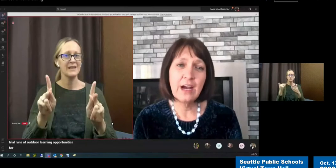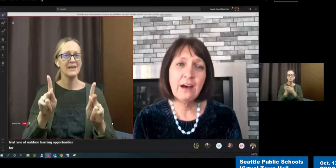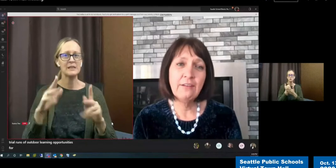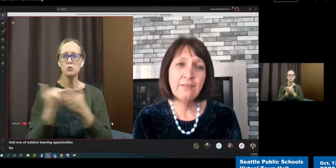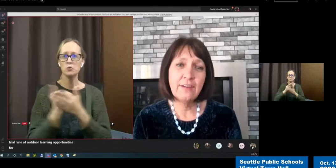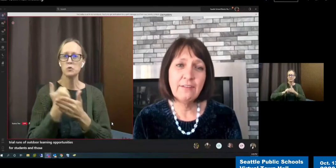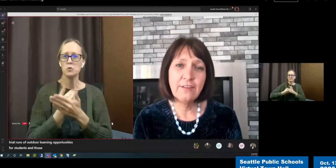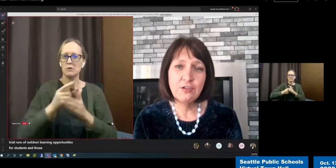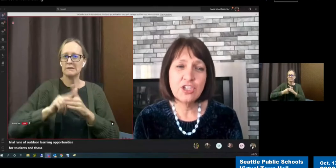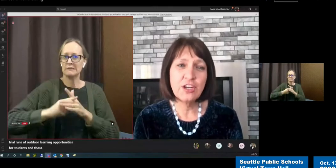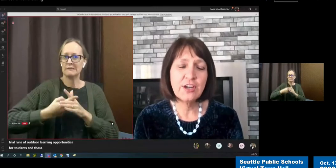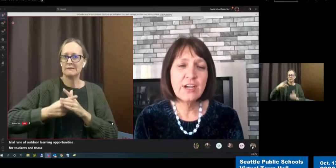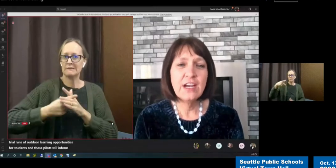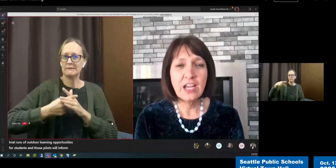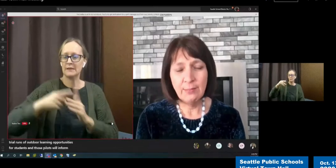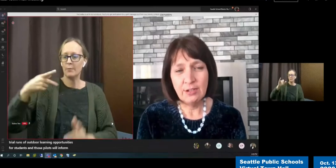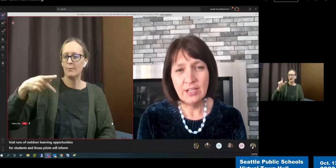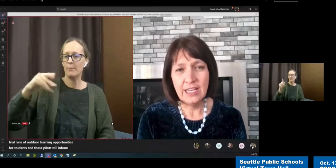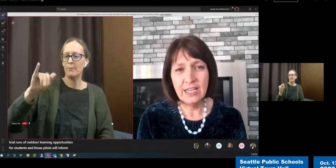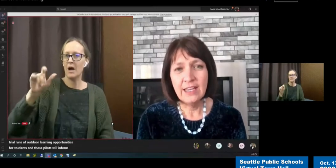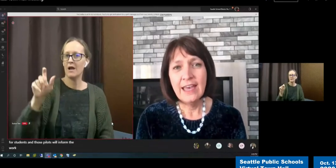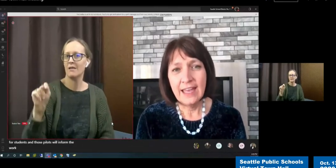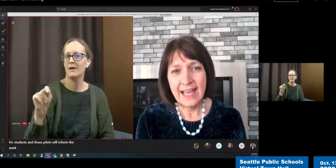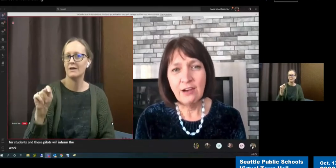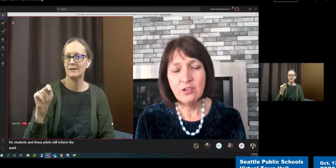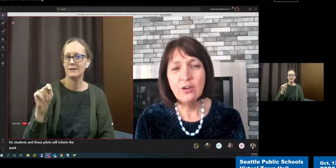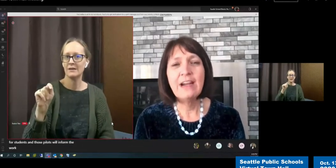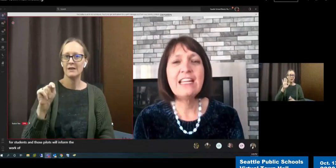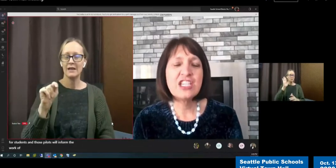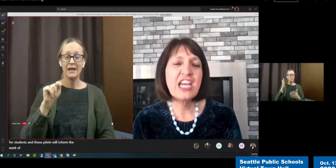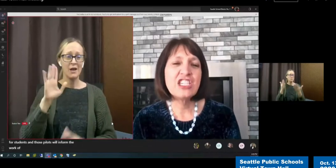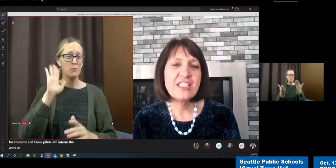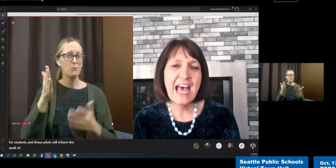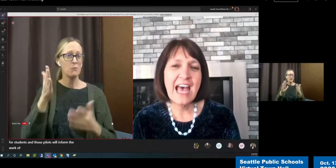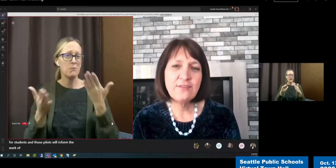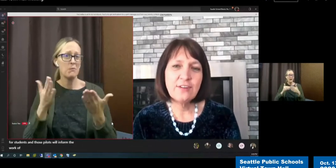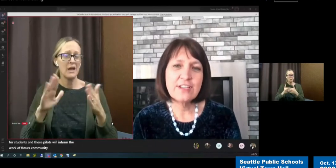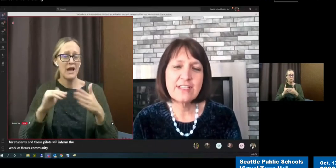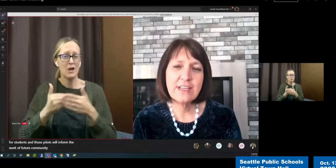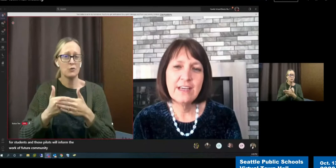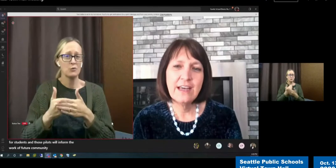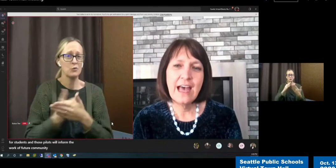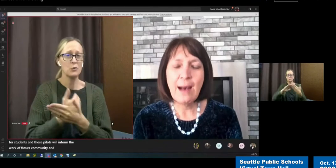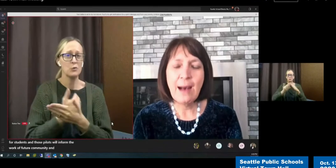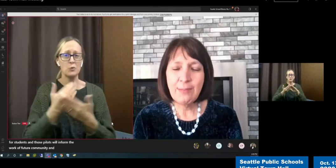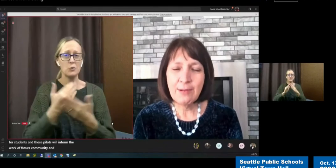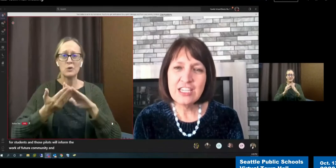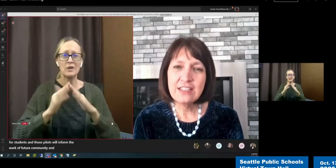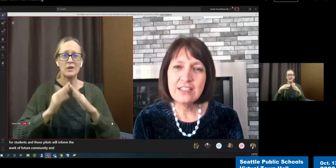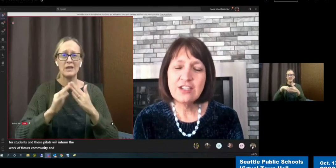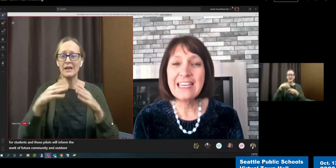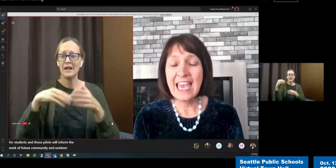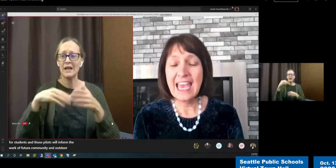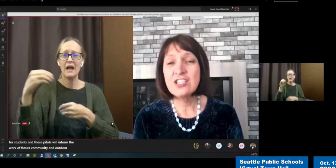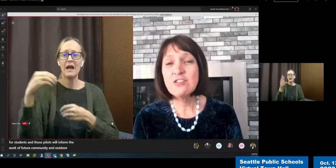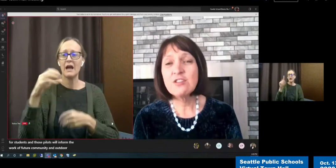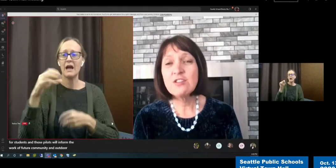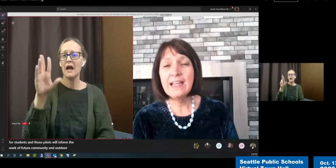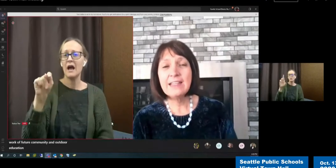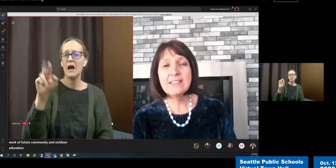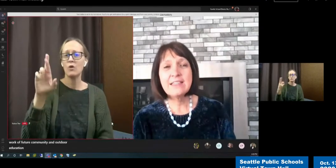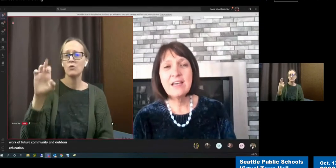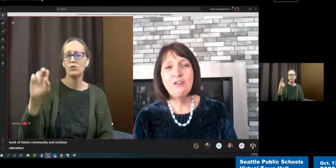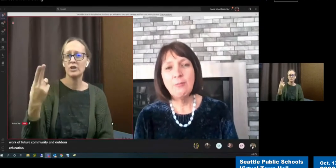work of a future community and outdoor education task force. Applications to engage in those